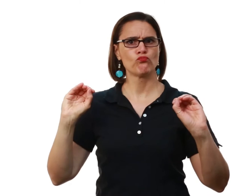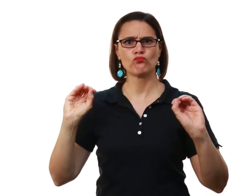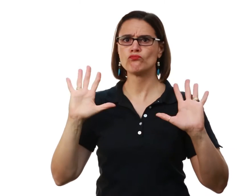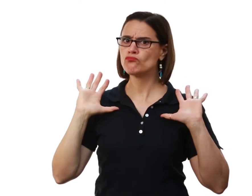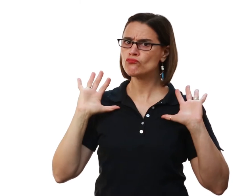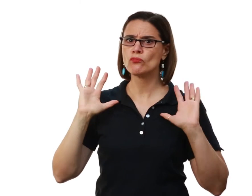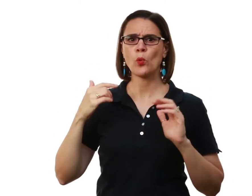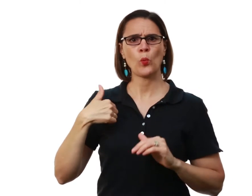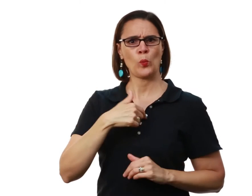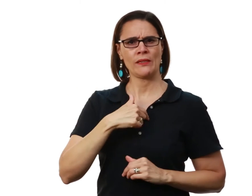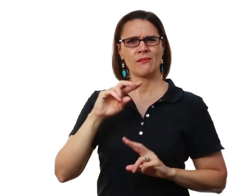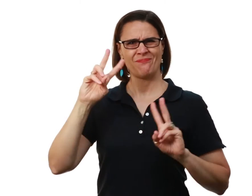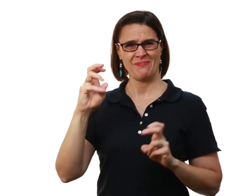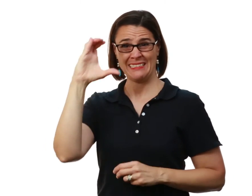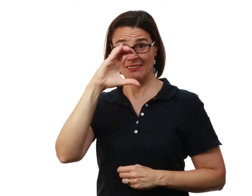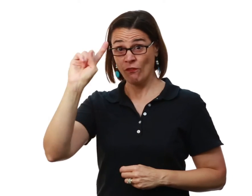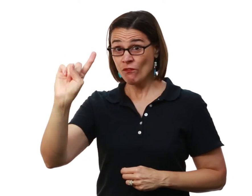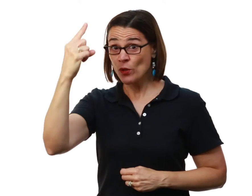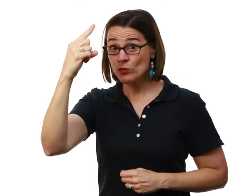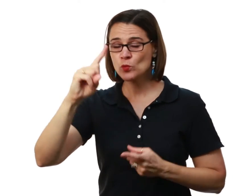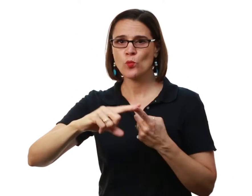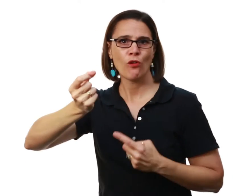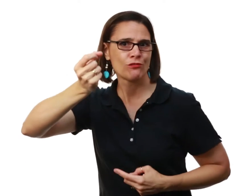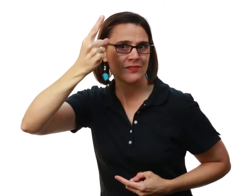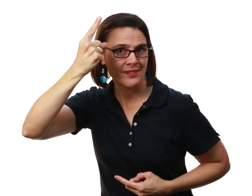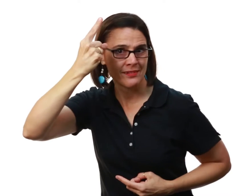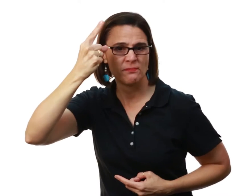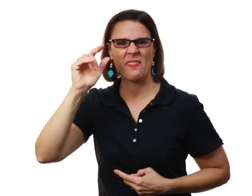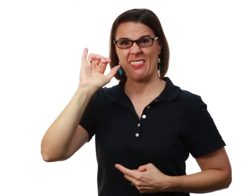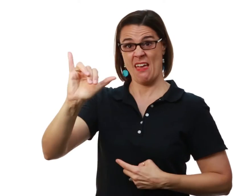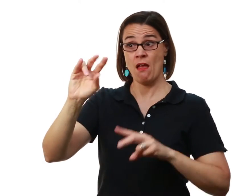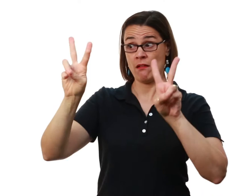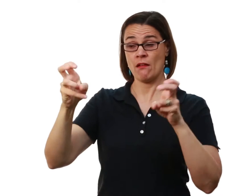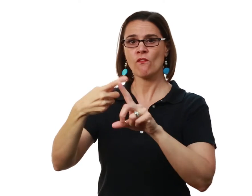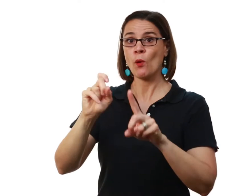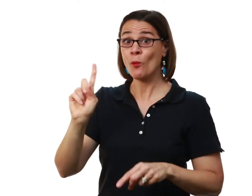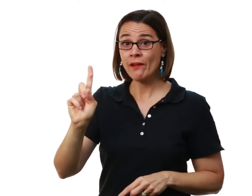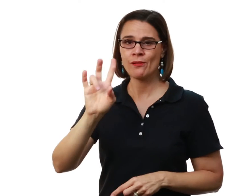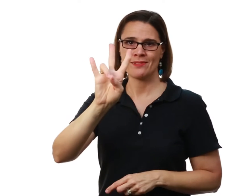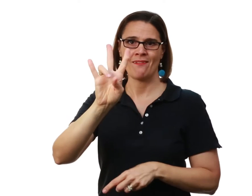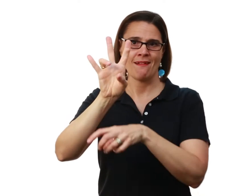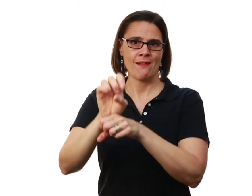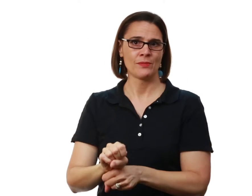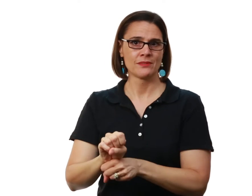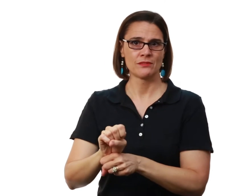to be judgmental free That we need to seek first to understand And that is a quote from The Seven Habits